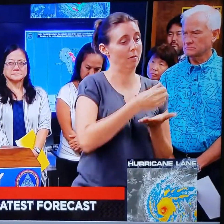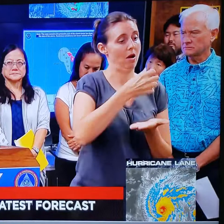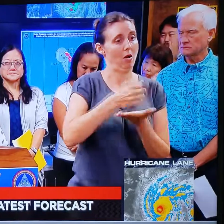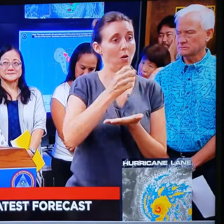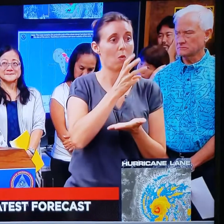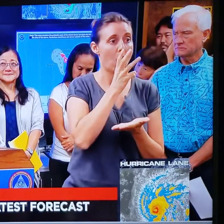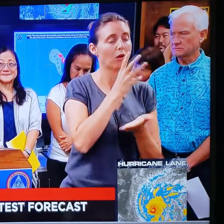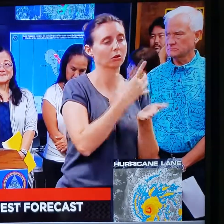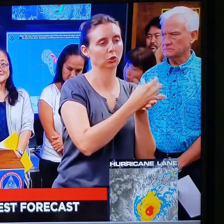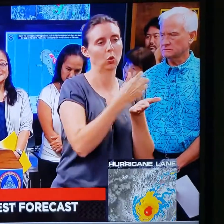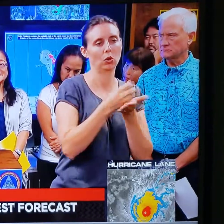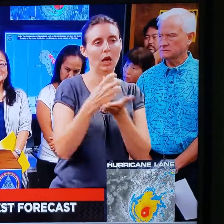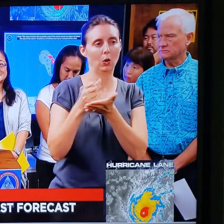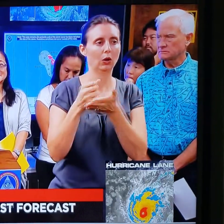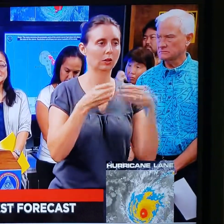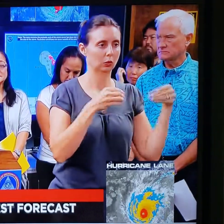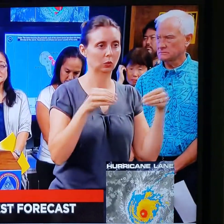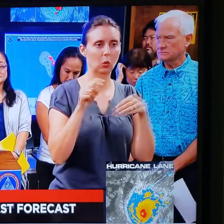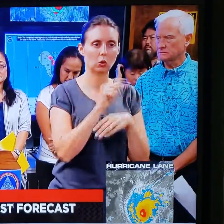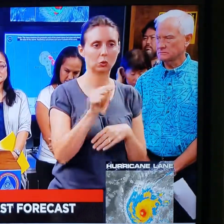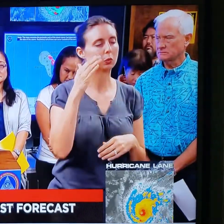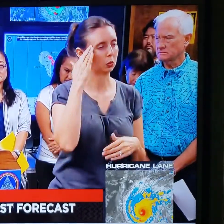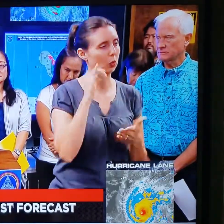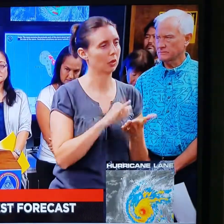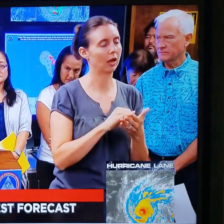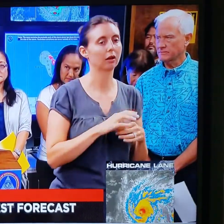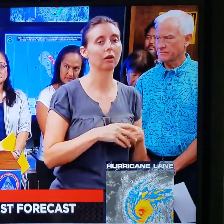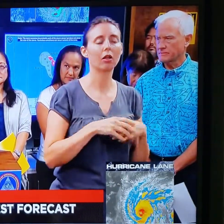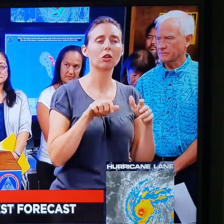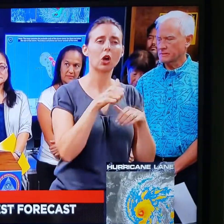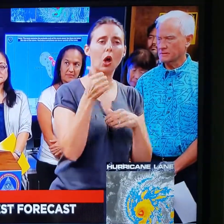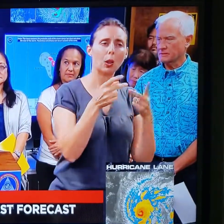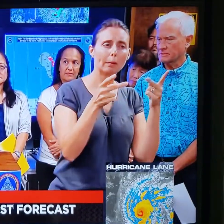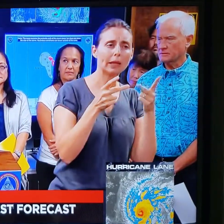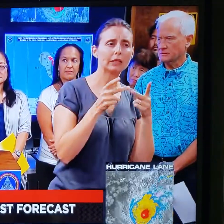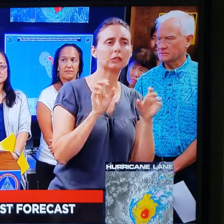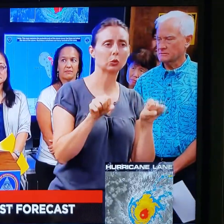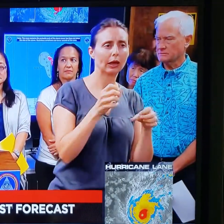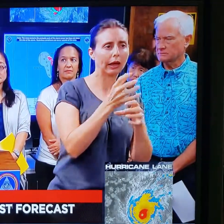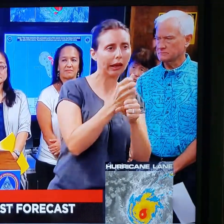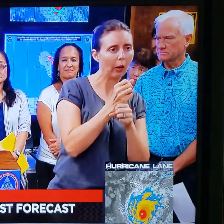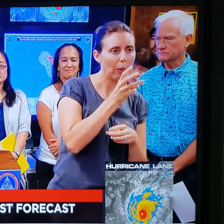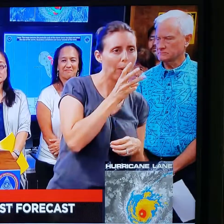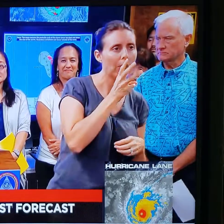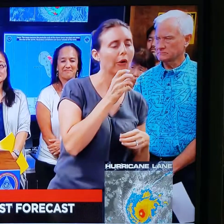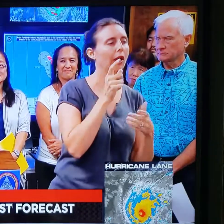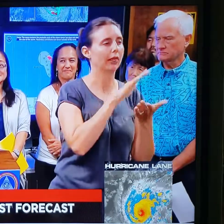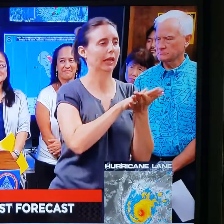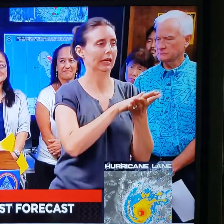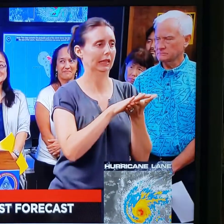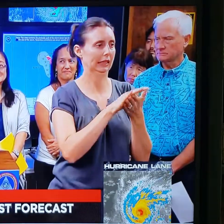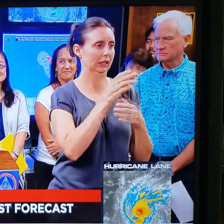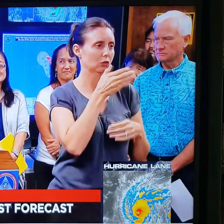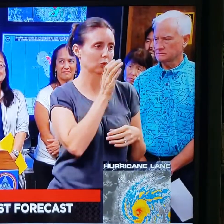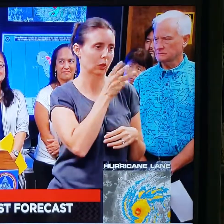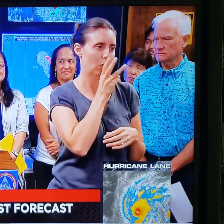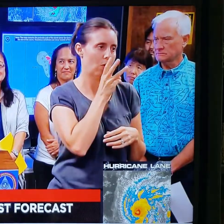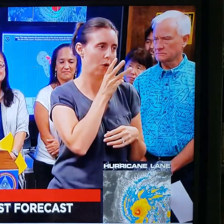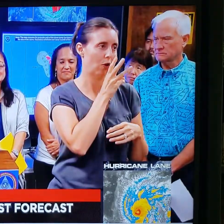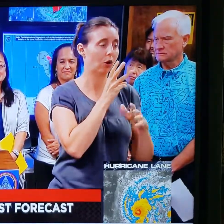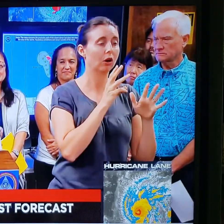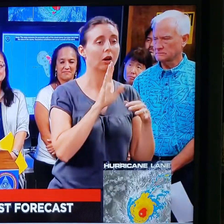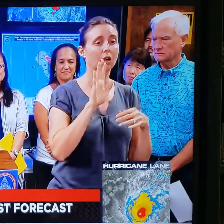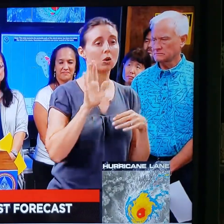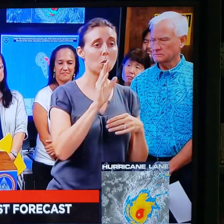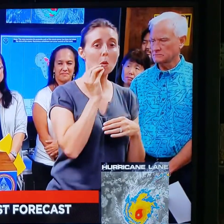been sold out at a number of establishments. So there's another place you can get water, clean drinking water. And that's going right to your tap in your